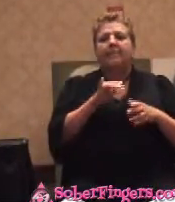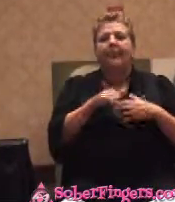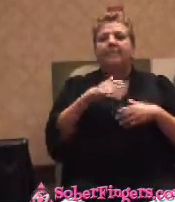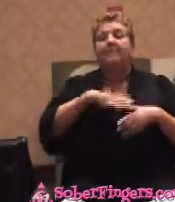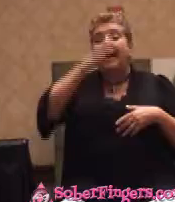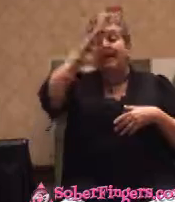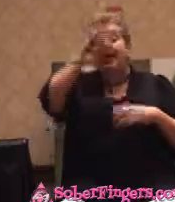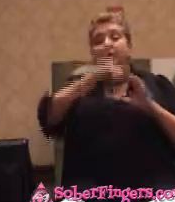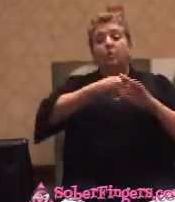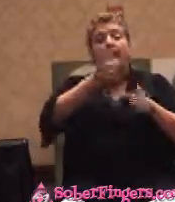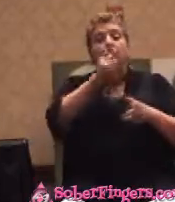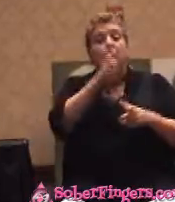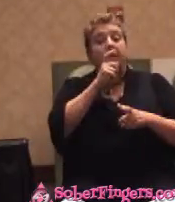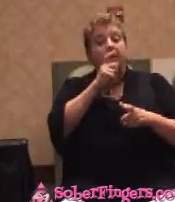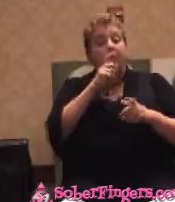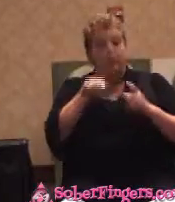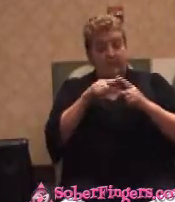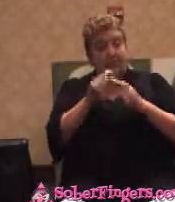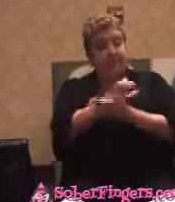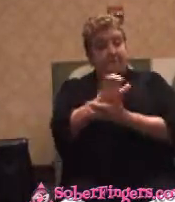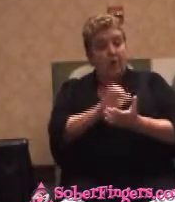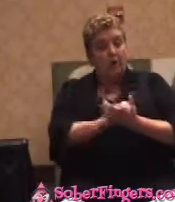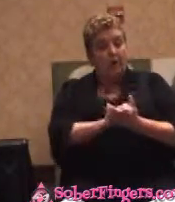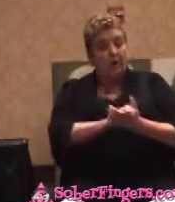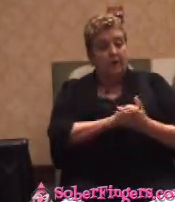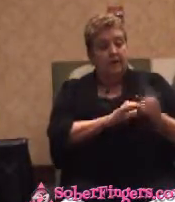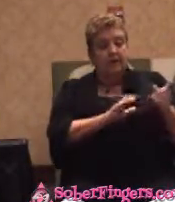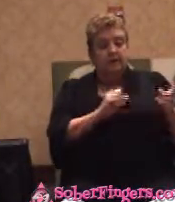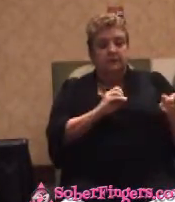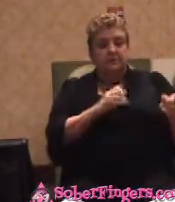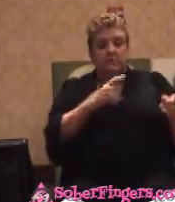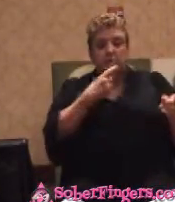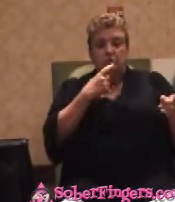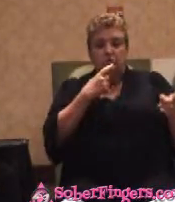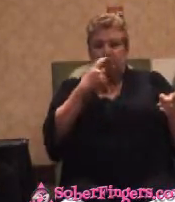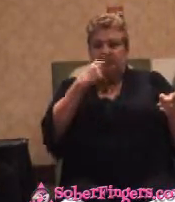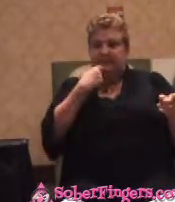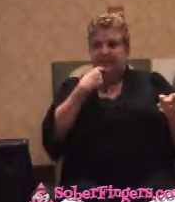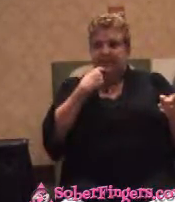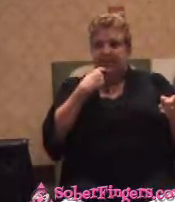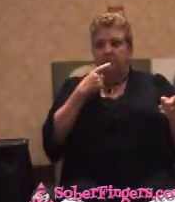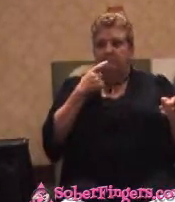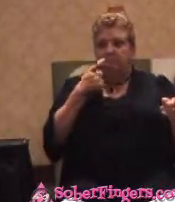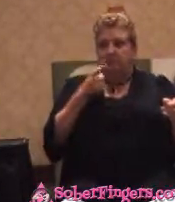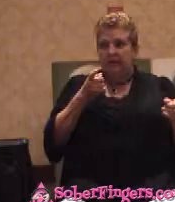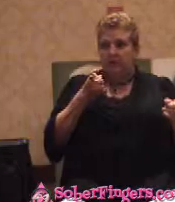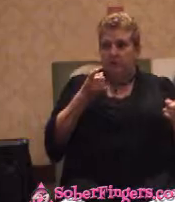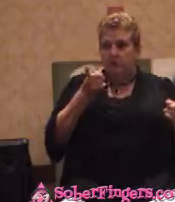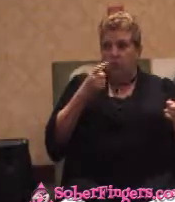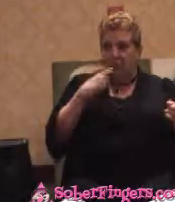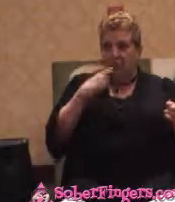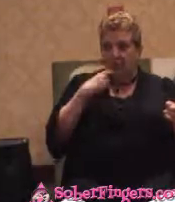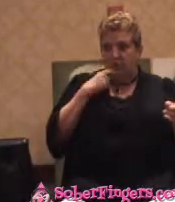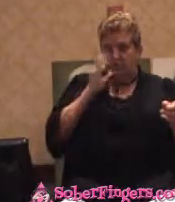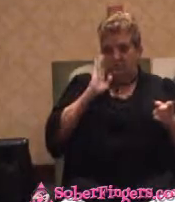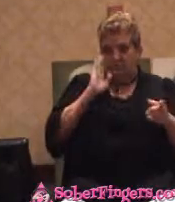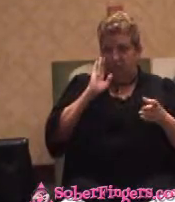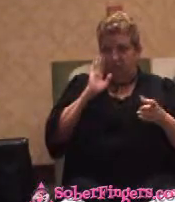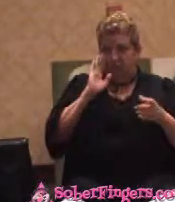And she just assumed. And she says, she thought, I told her that that's what I was going to do. And it never crossed my mind.